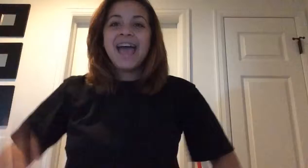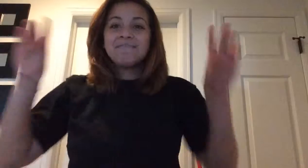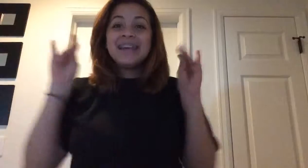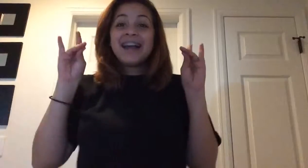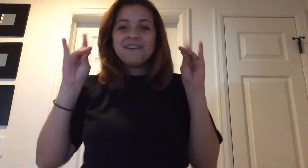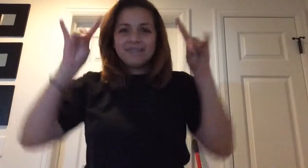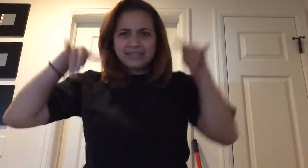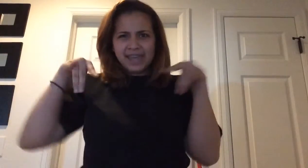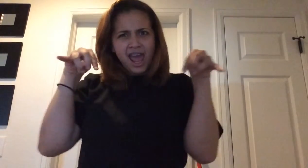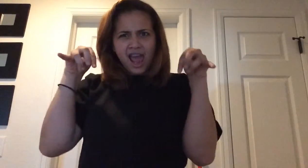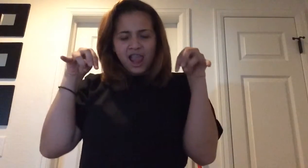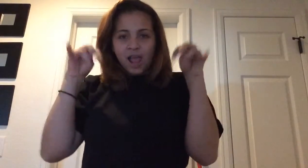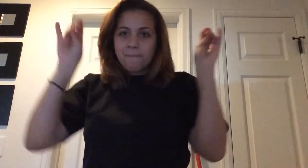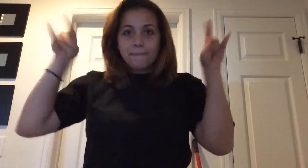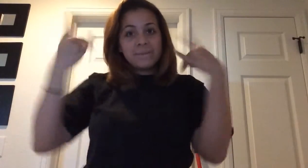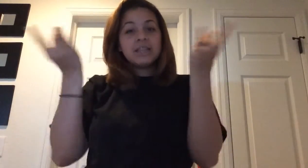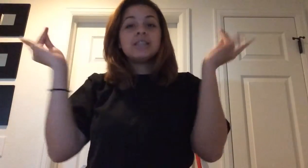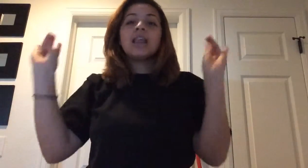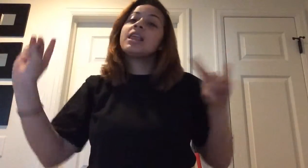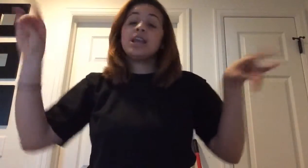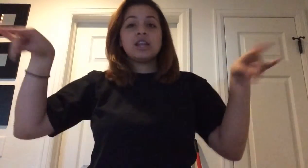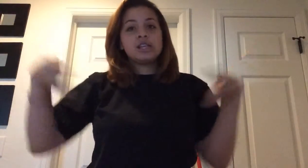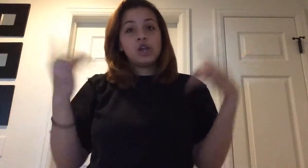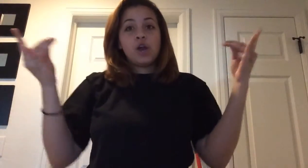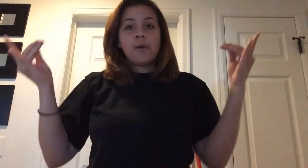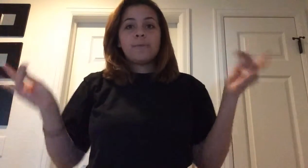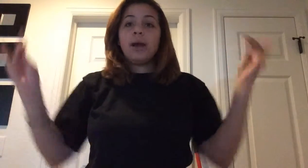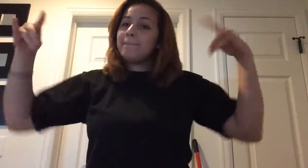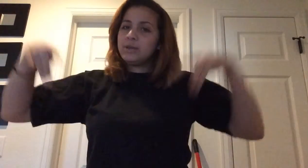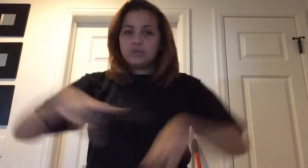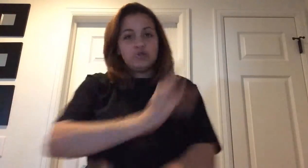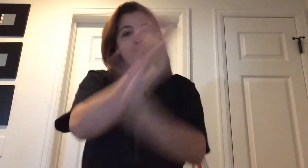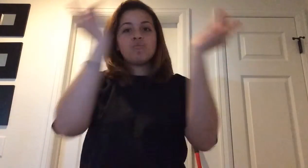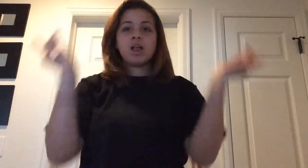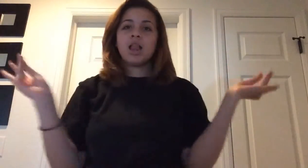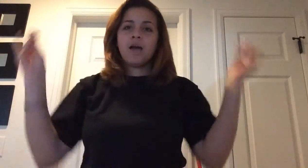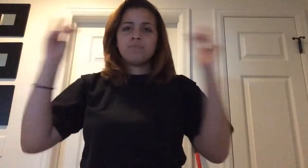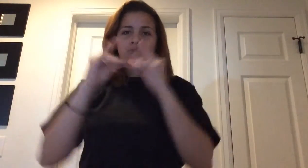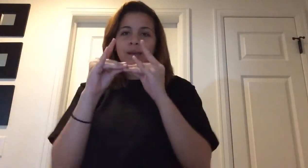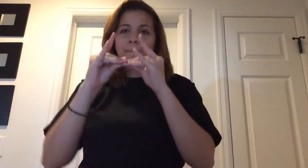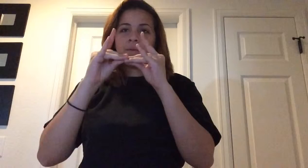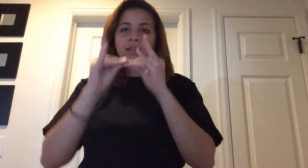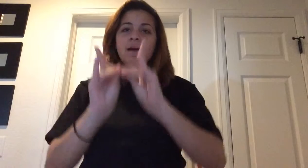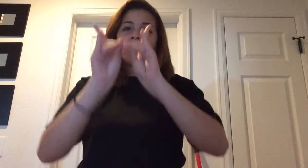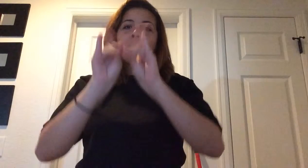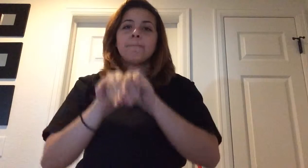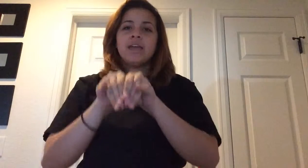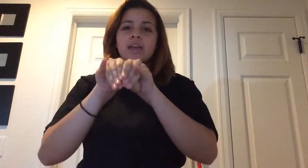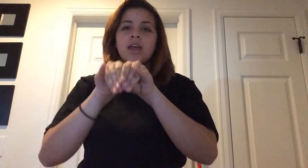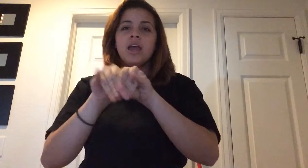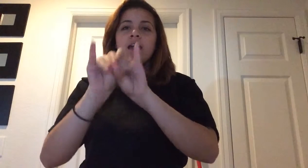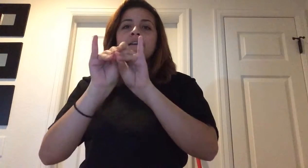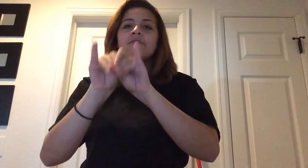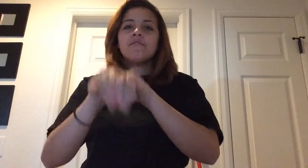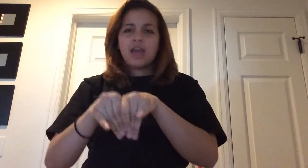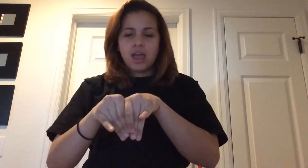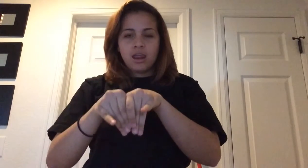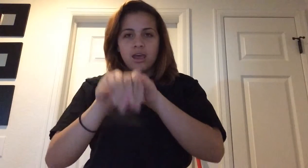Happy Llama, Sad Llama Mentally disturbed Llama Super Llama, Drama Llama Big Fat